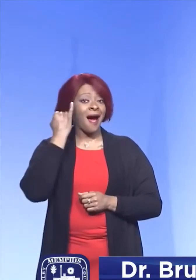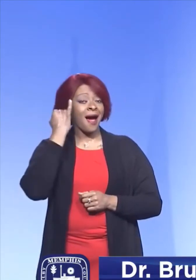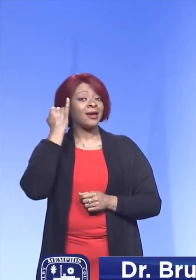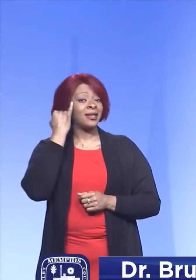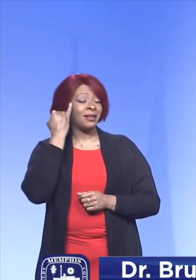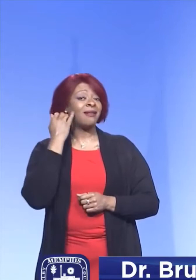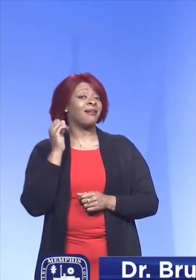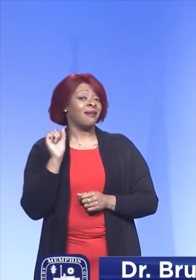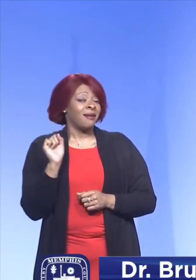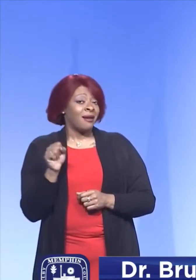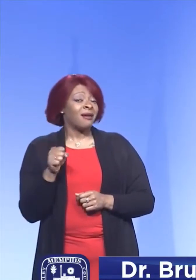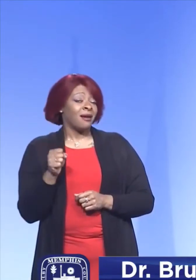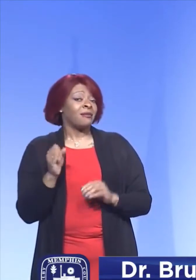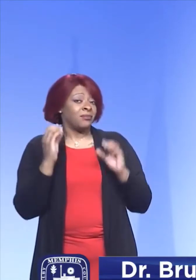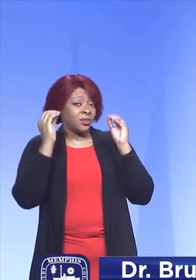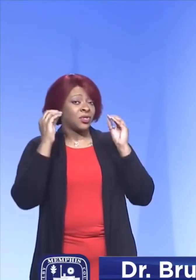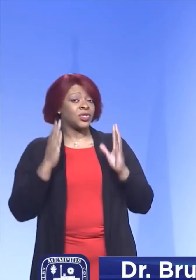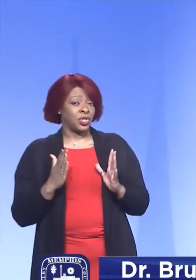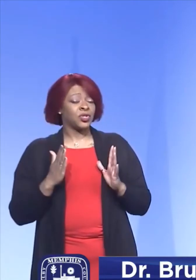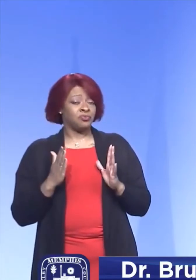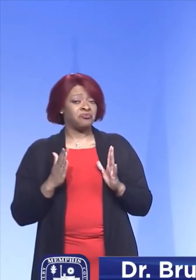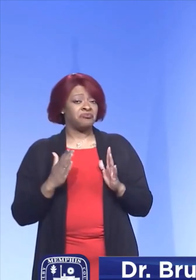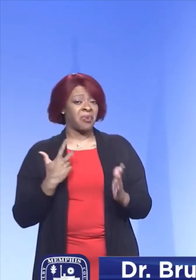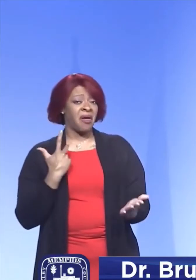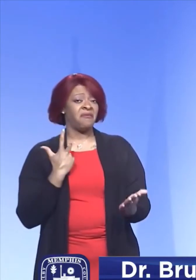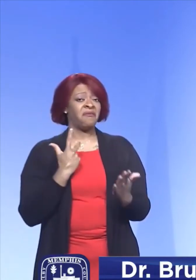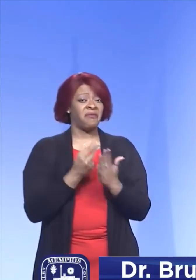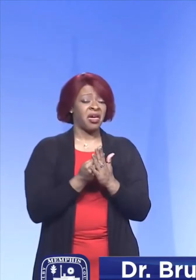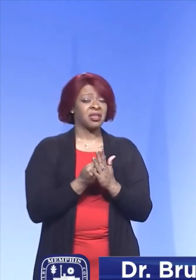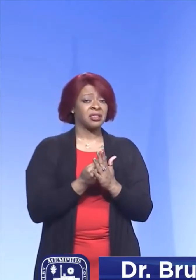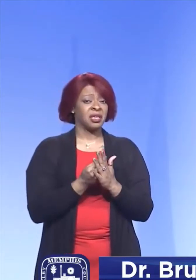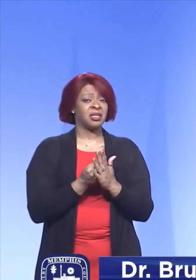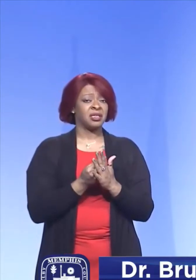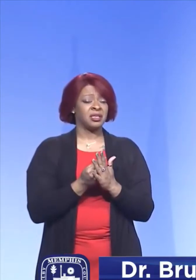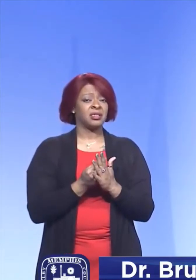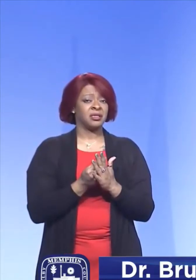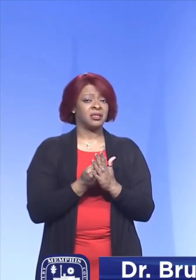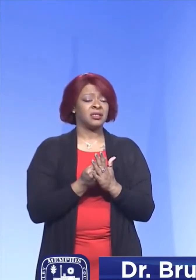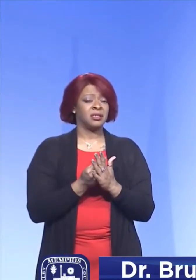be that teachers be vaccinated prior to